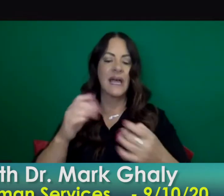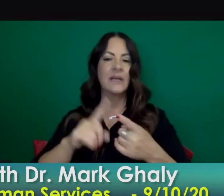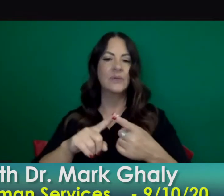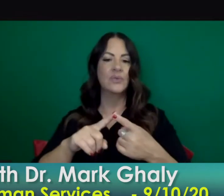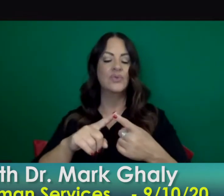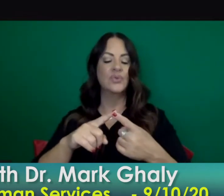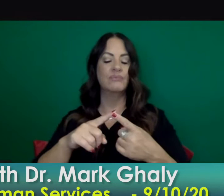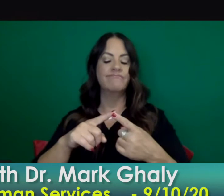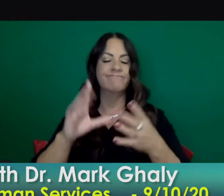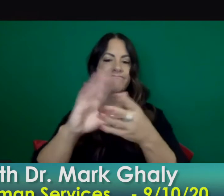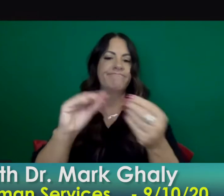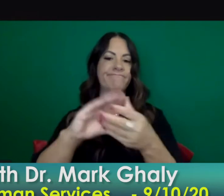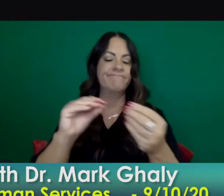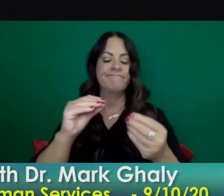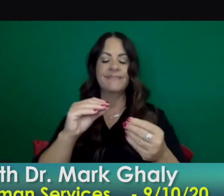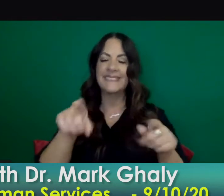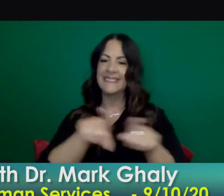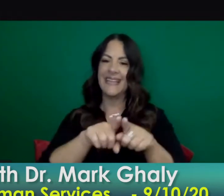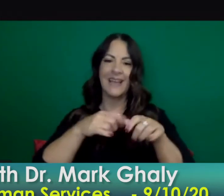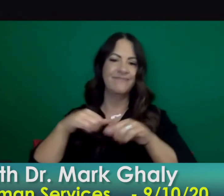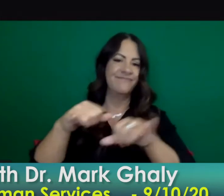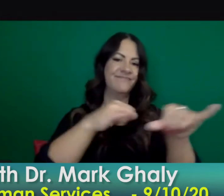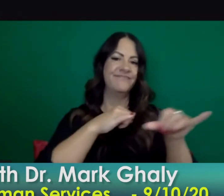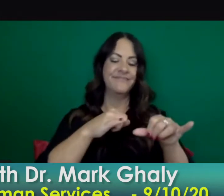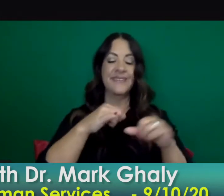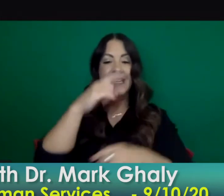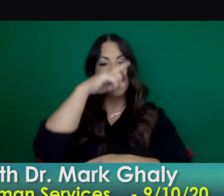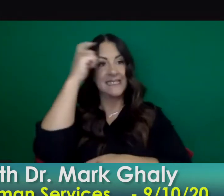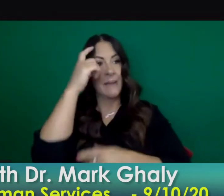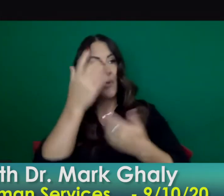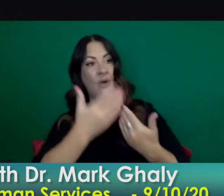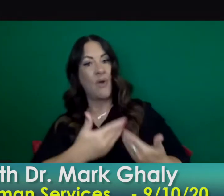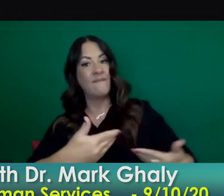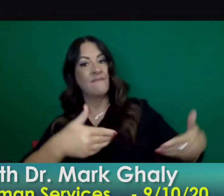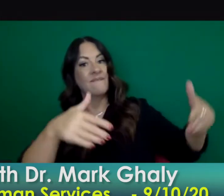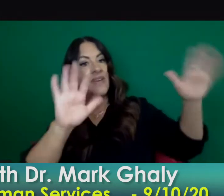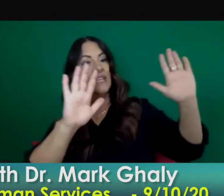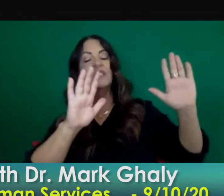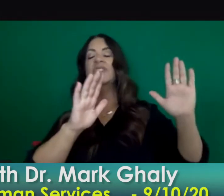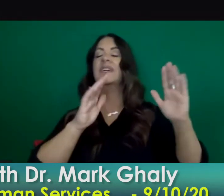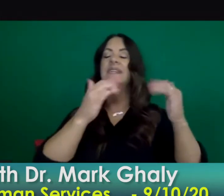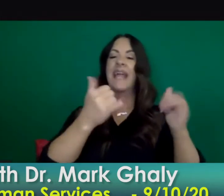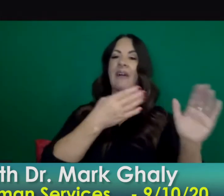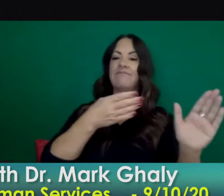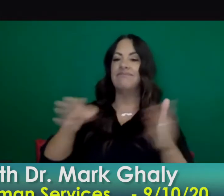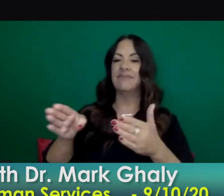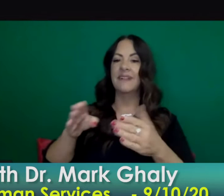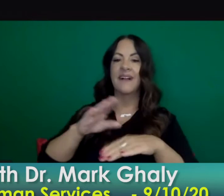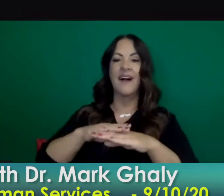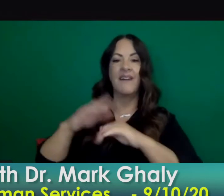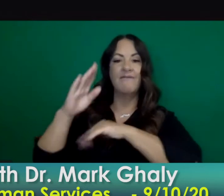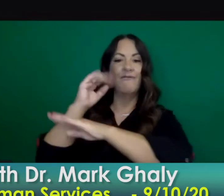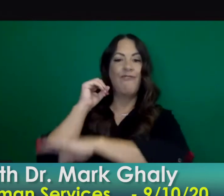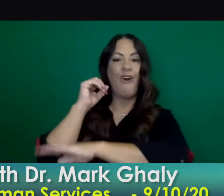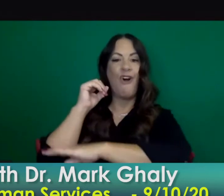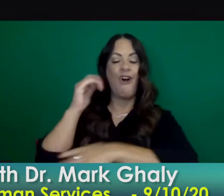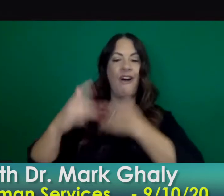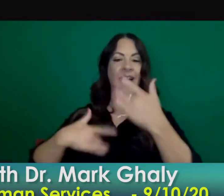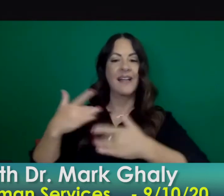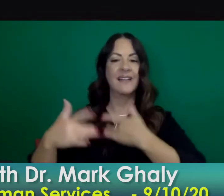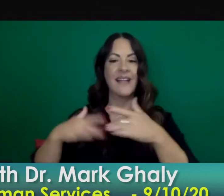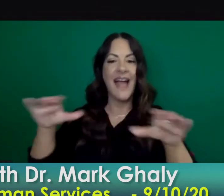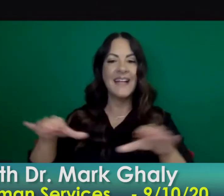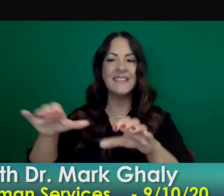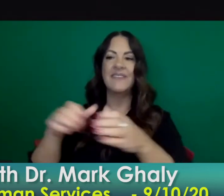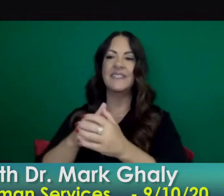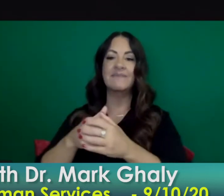is on all of our minds as we move out of summer and into the season of celebrating many things in the fall with the holidays